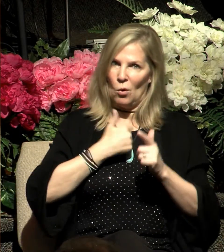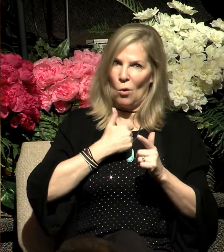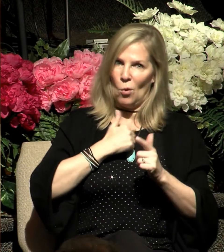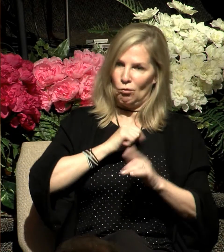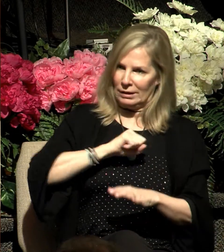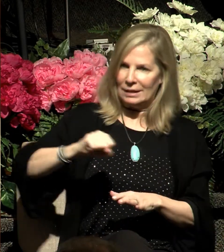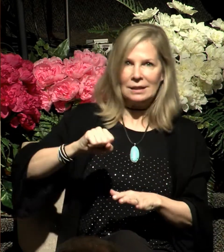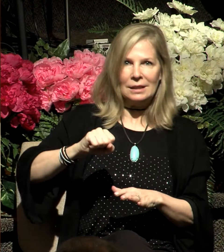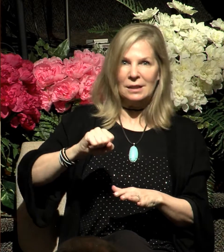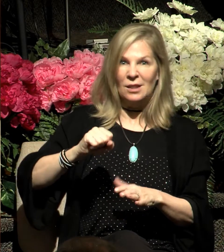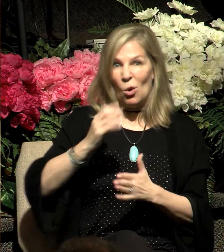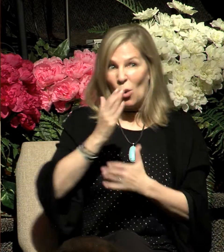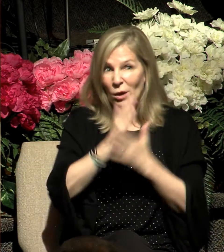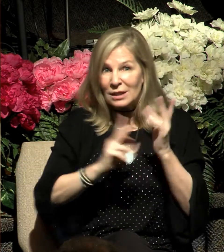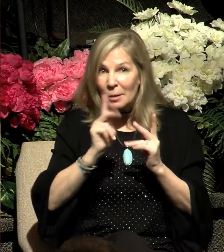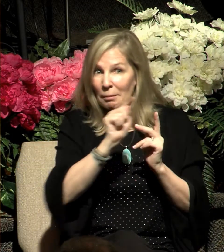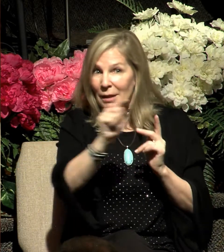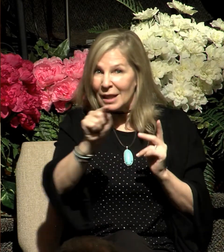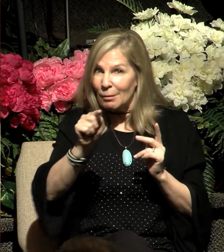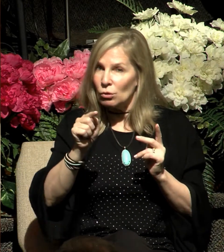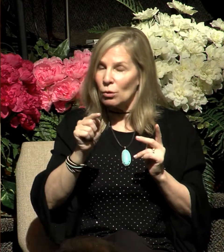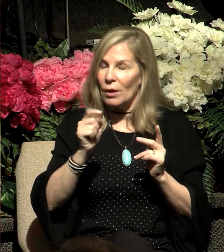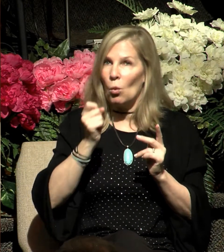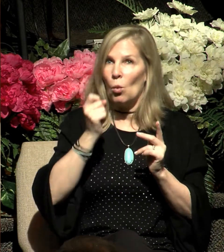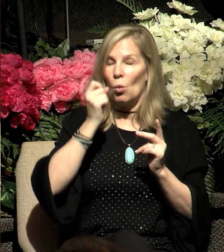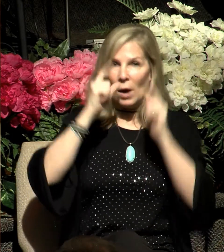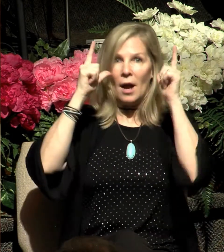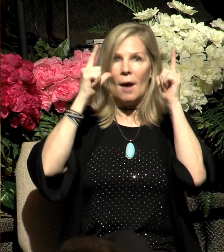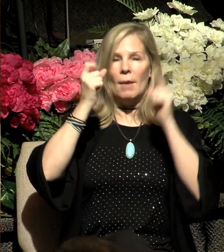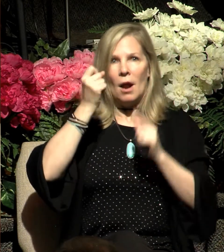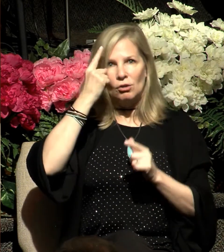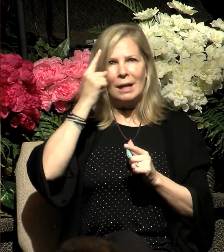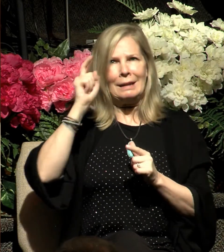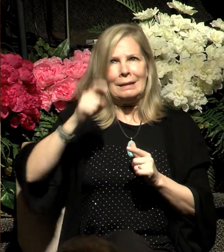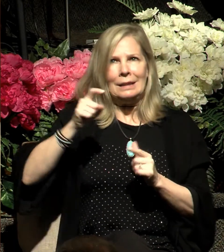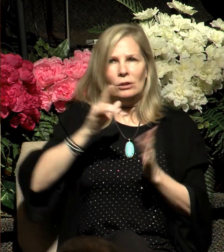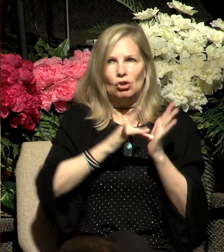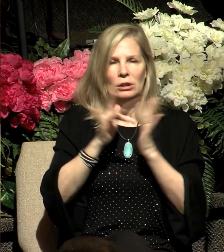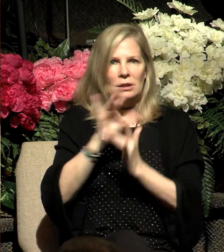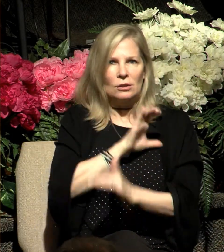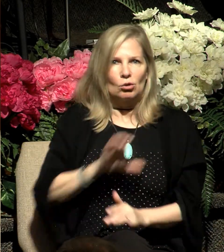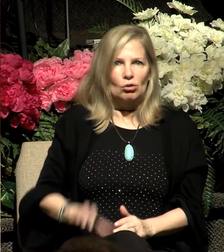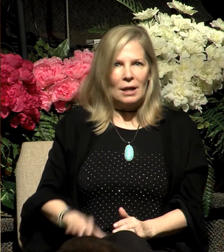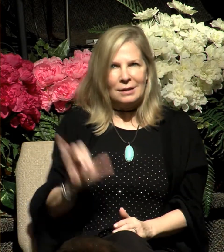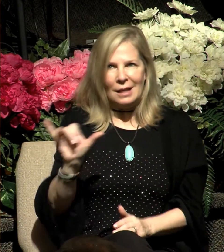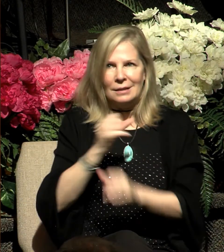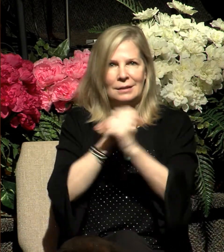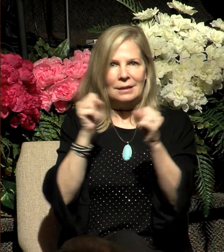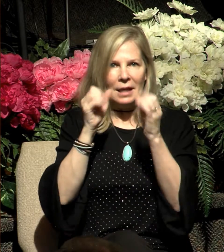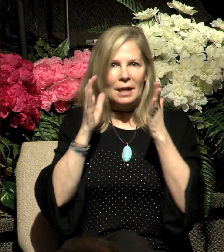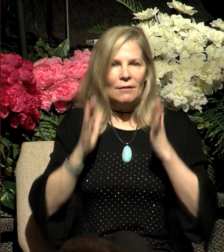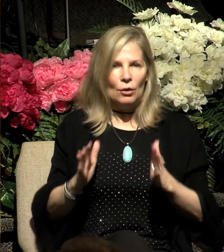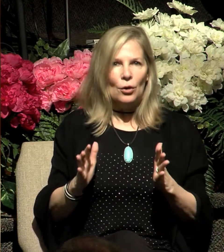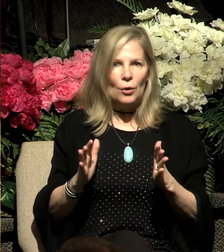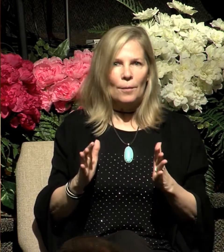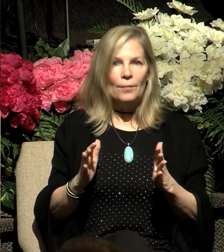need for Jesus Christ as Lord and Savior. So, as we continue our study of Stephen's message before the Sanhedrin, I remind you